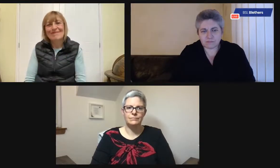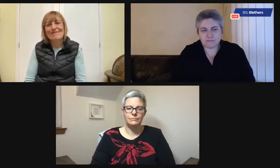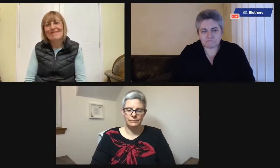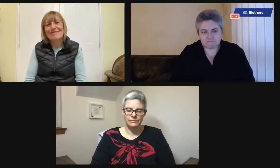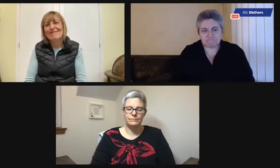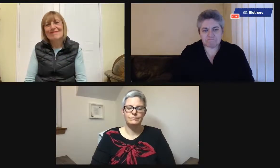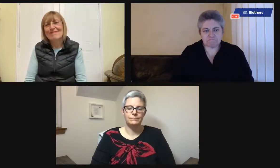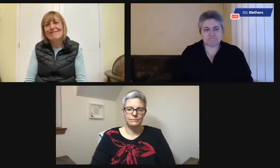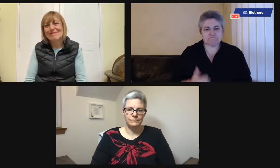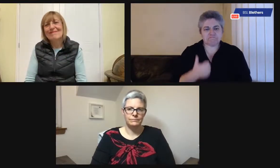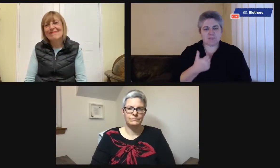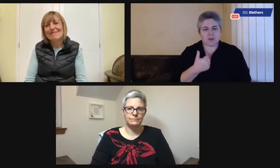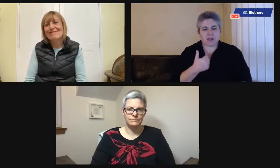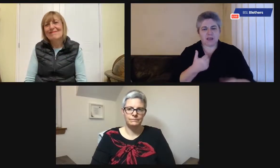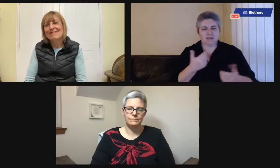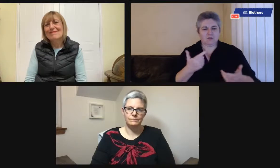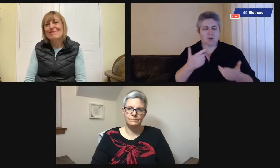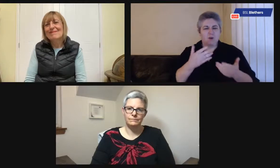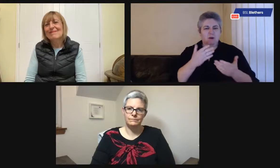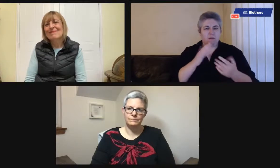don't use white plates. They're not helpful.